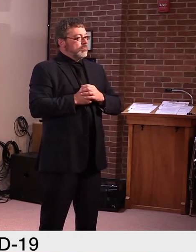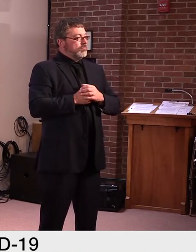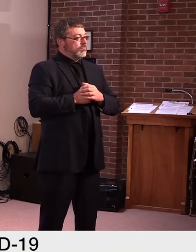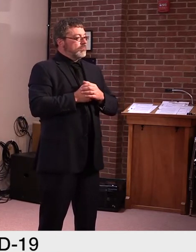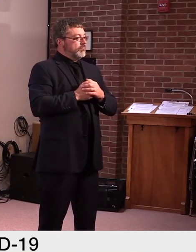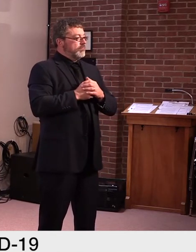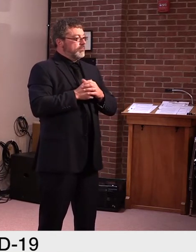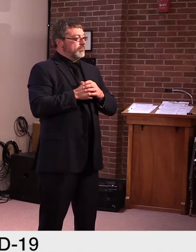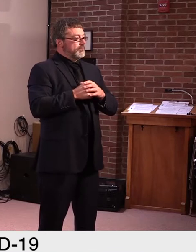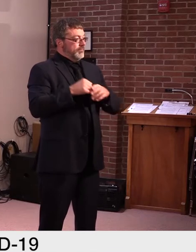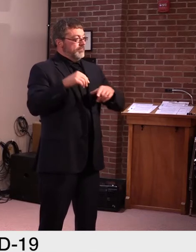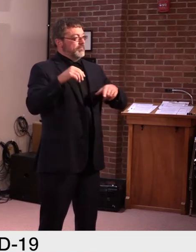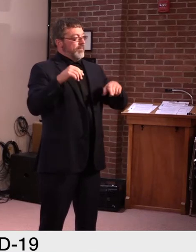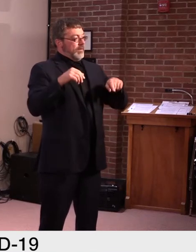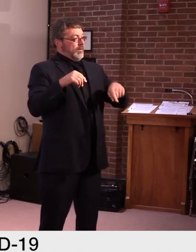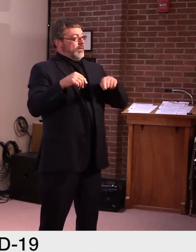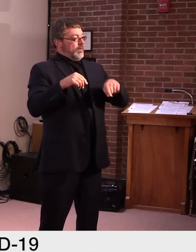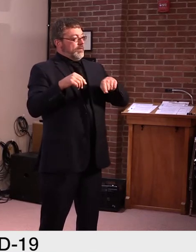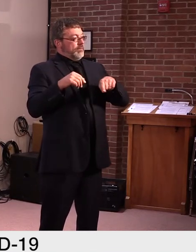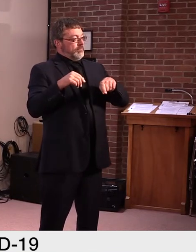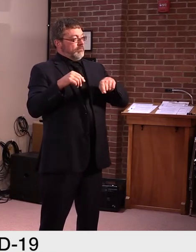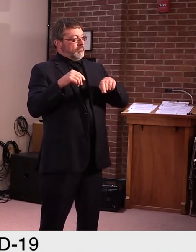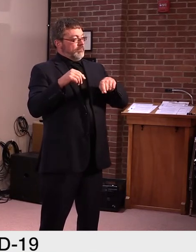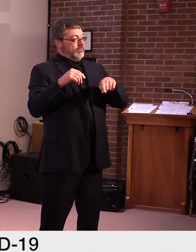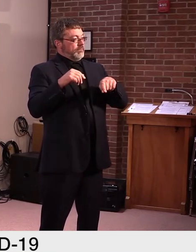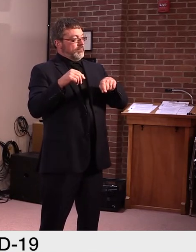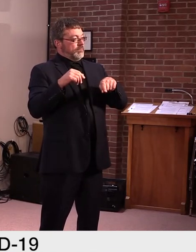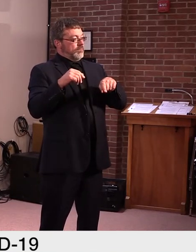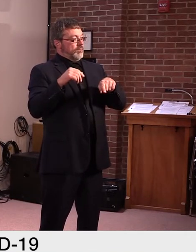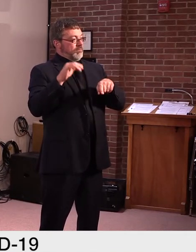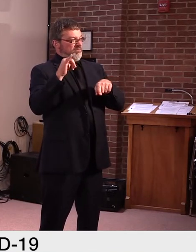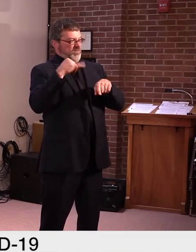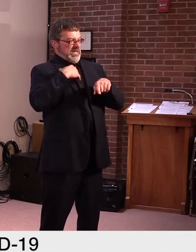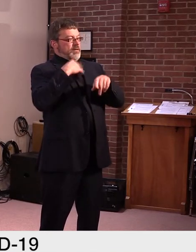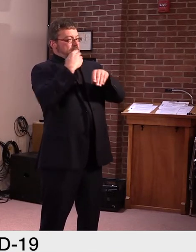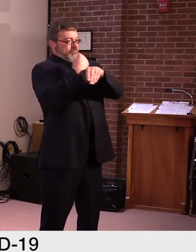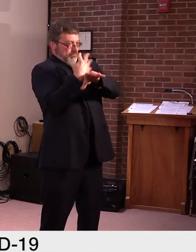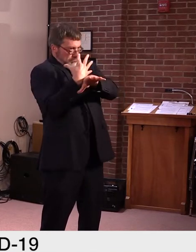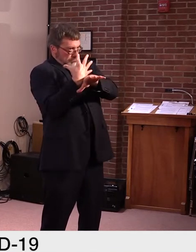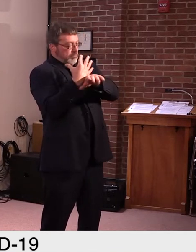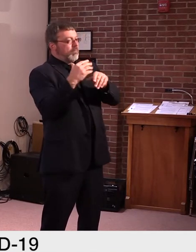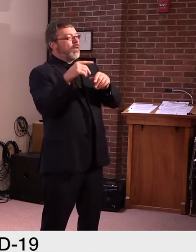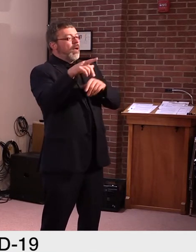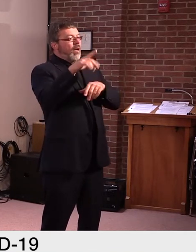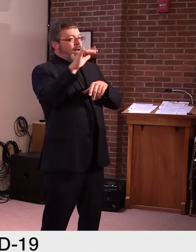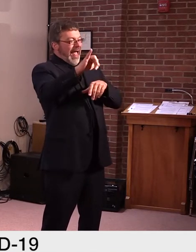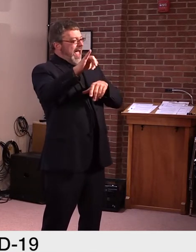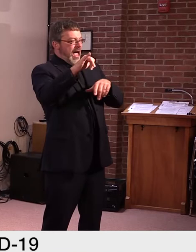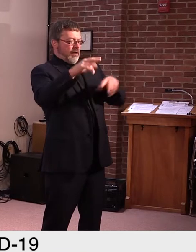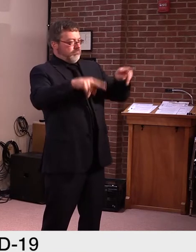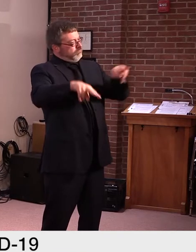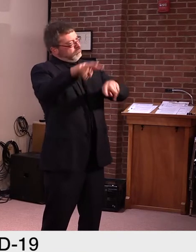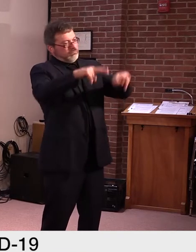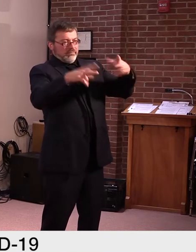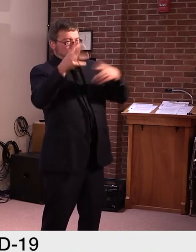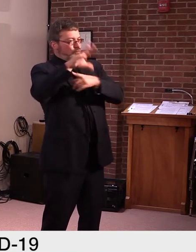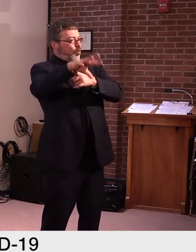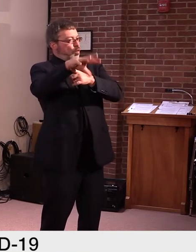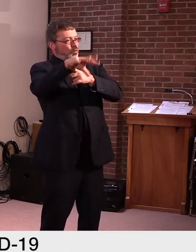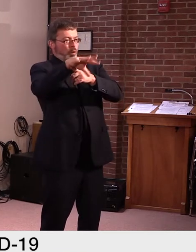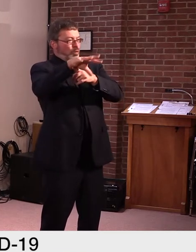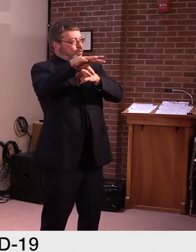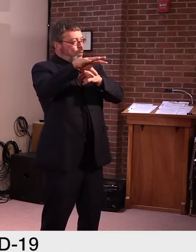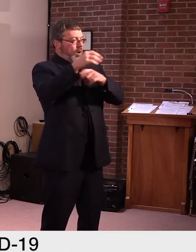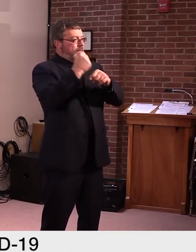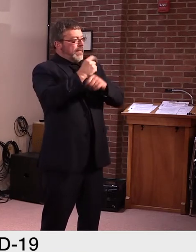linking to that facility. So we have 24, seven eyes on that facility from a video, uh, purpose, but we